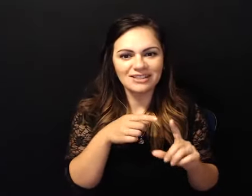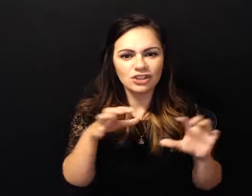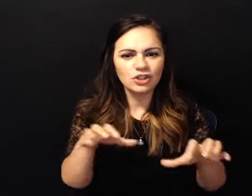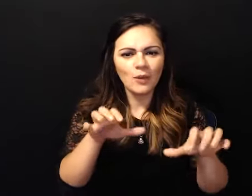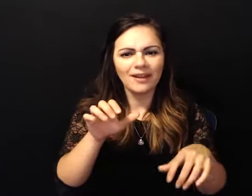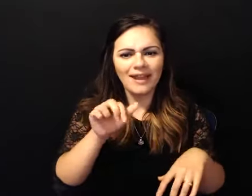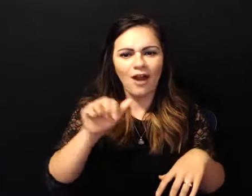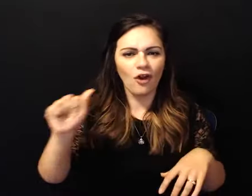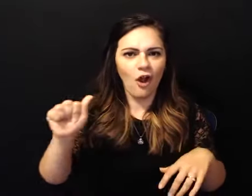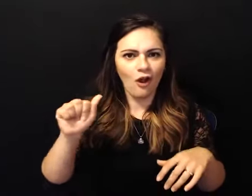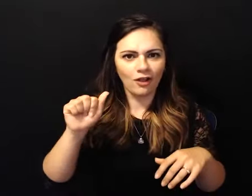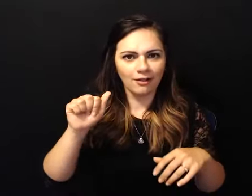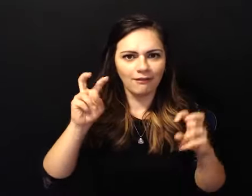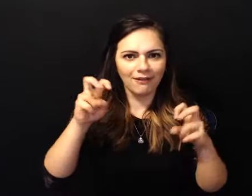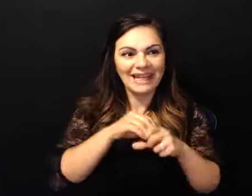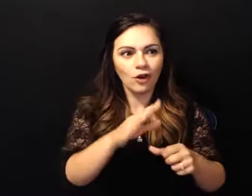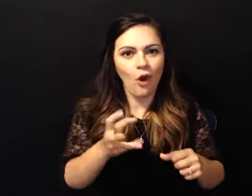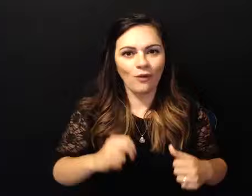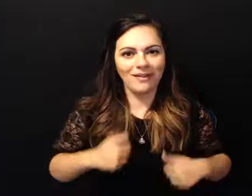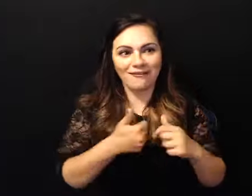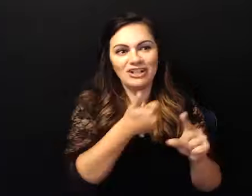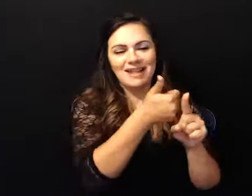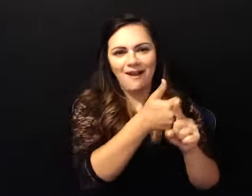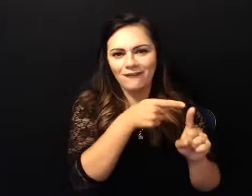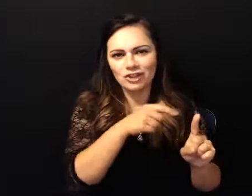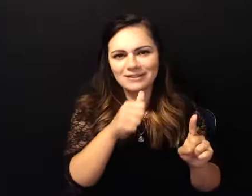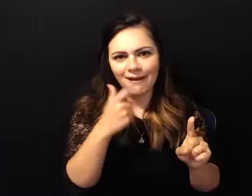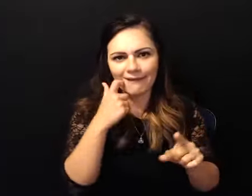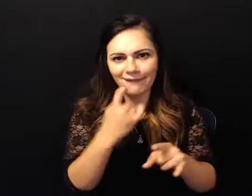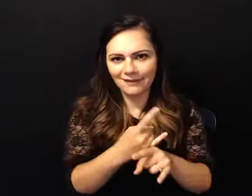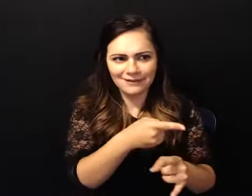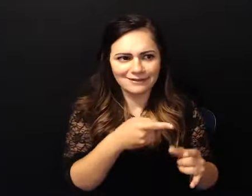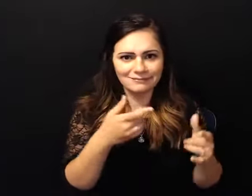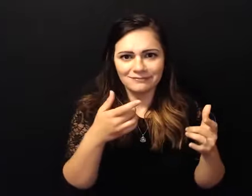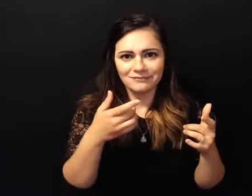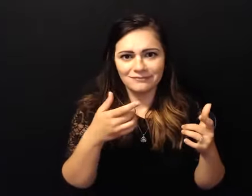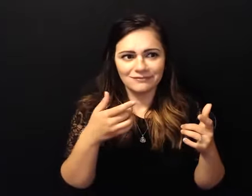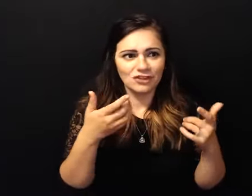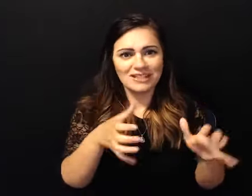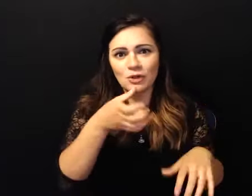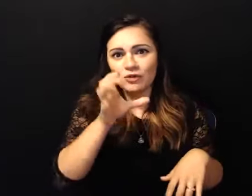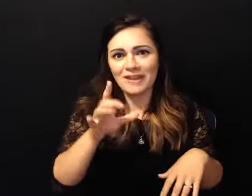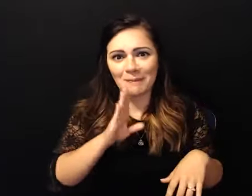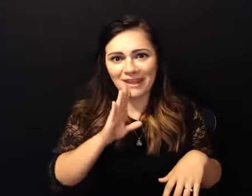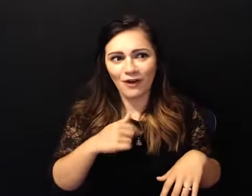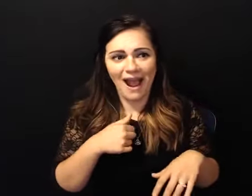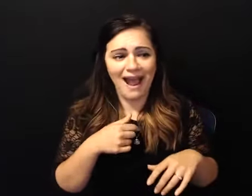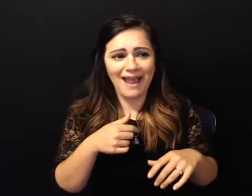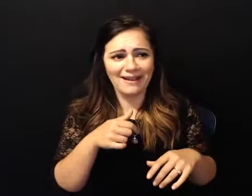she's normal you know and she doesn't want to drink the beer and i can't stand her pouring it out you know and um she's amazing she's a paralegal